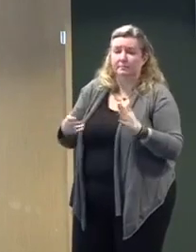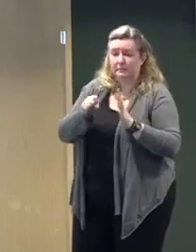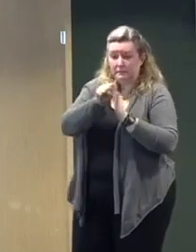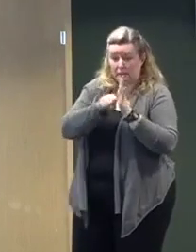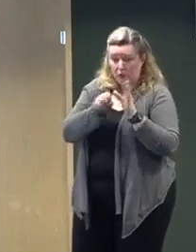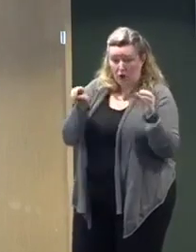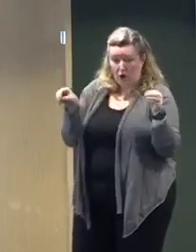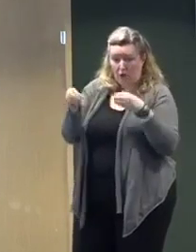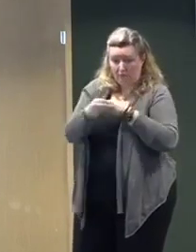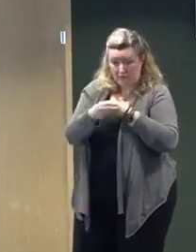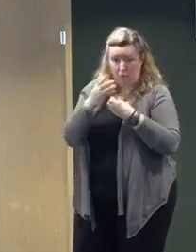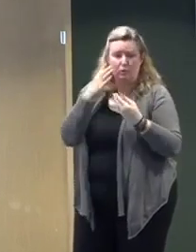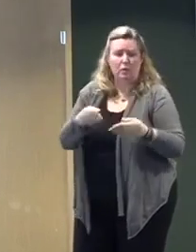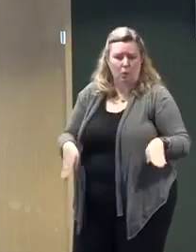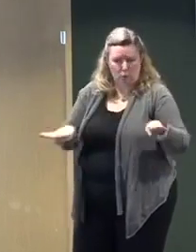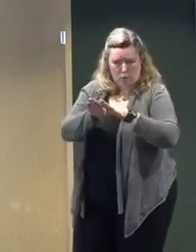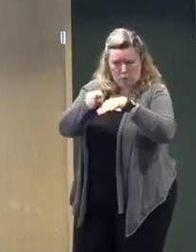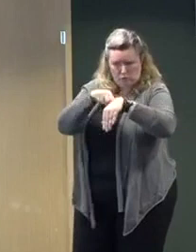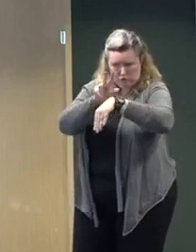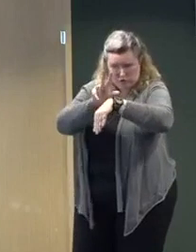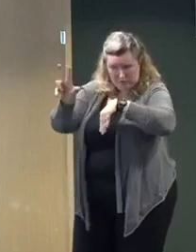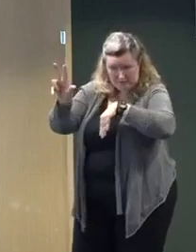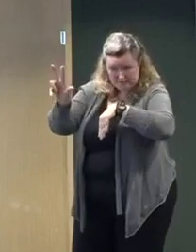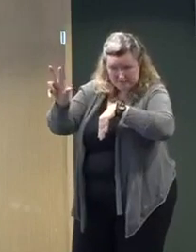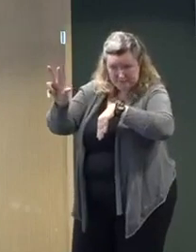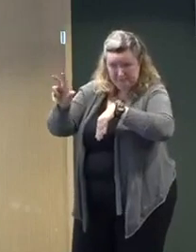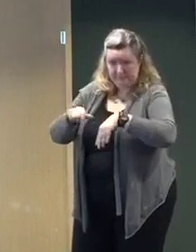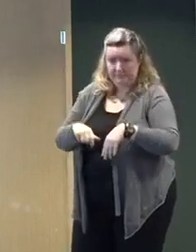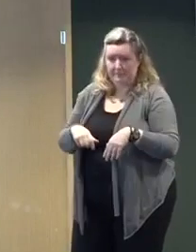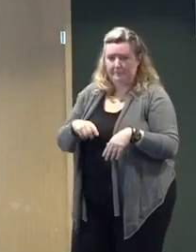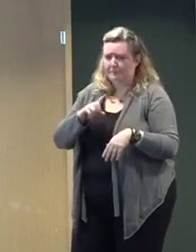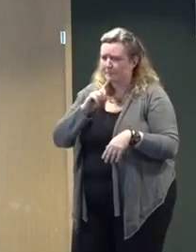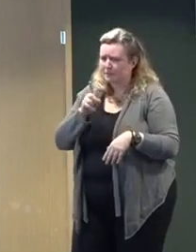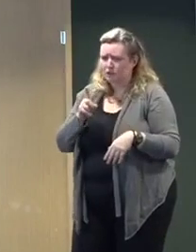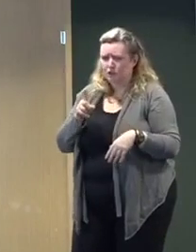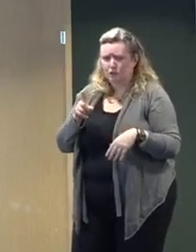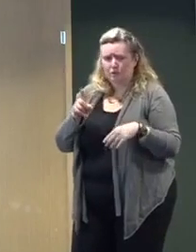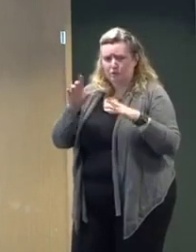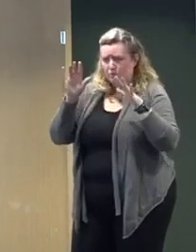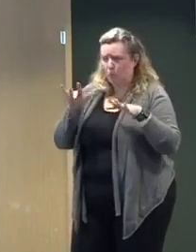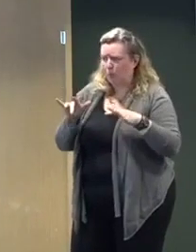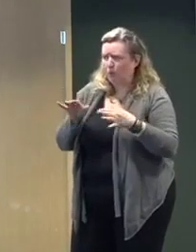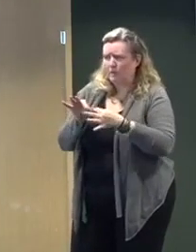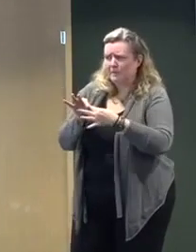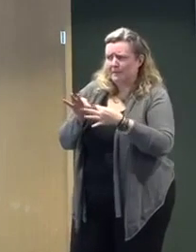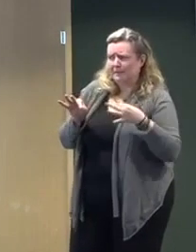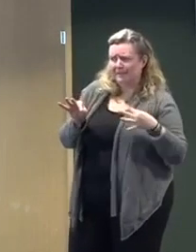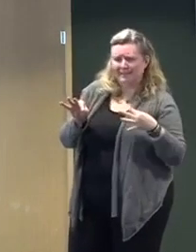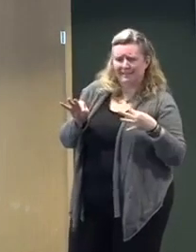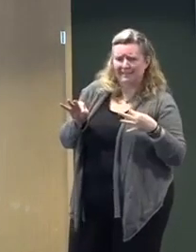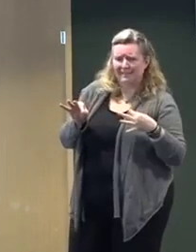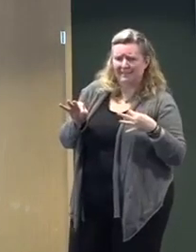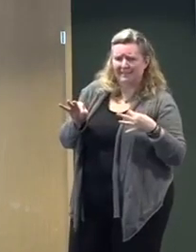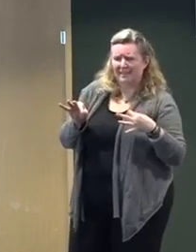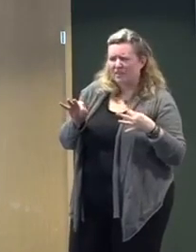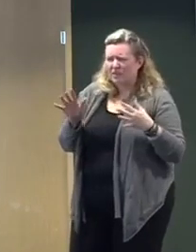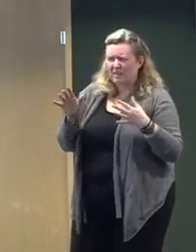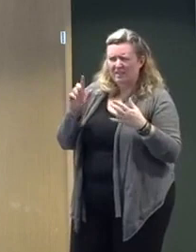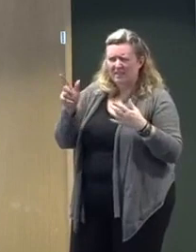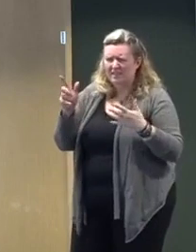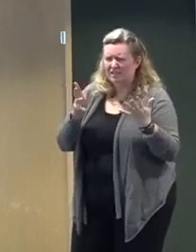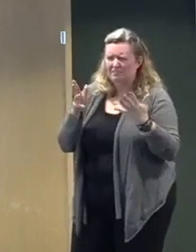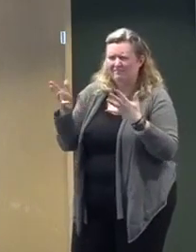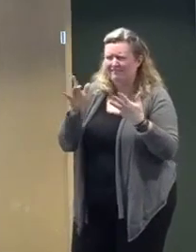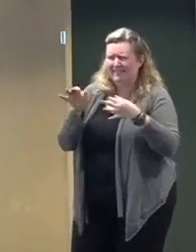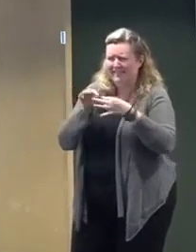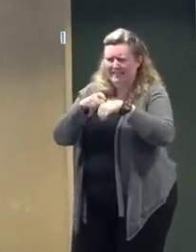But beginning, this is coming in a little bit earlier than we had thought yesterday. So I would say if you can stay home, if you